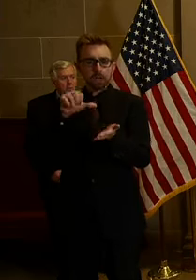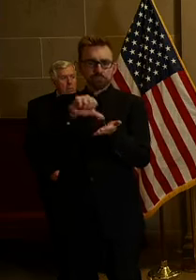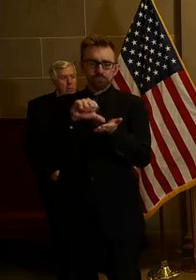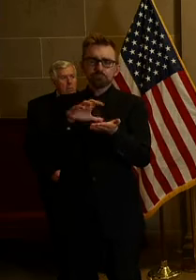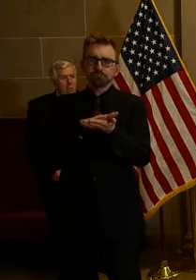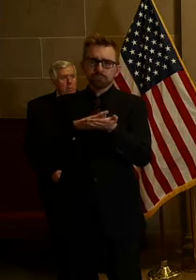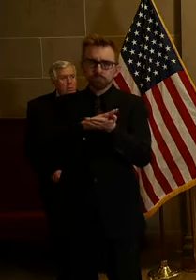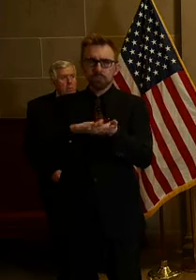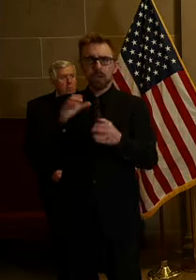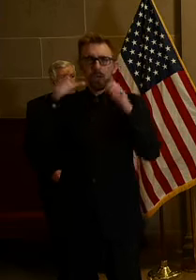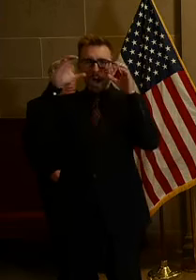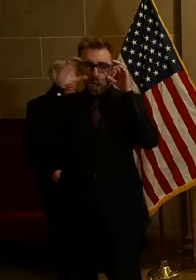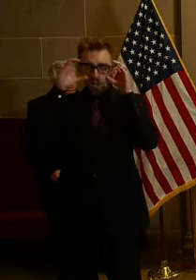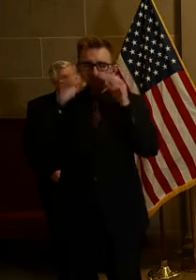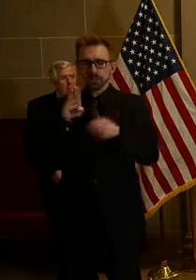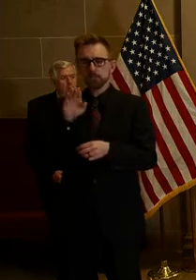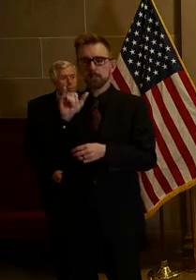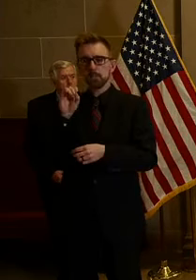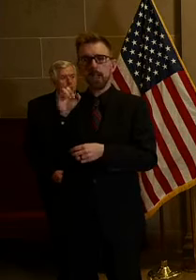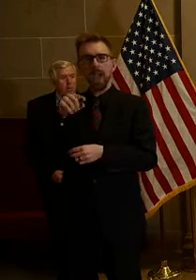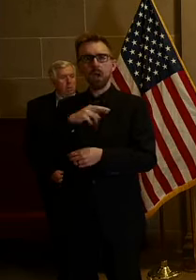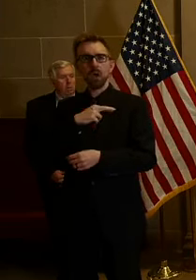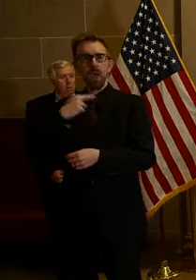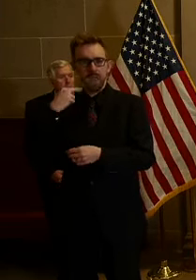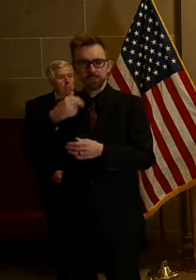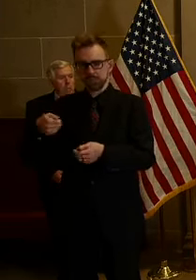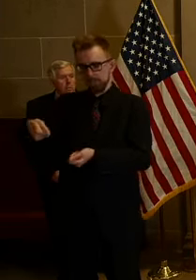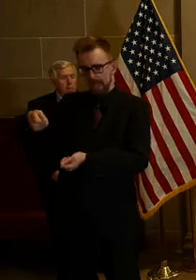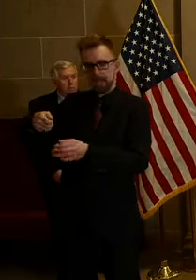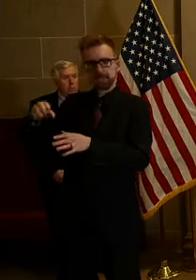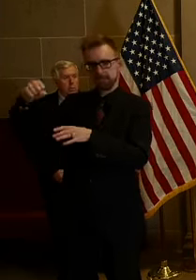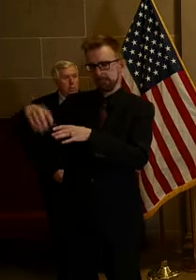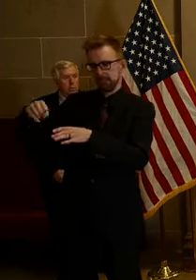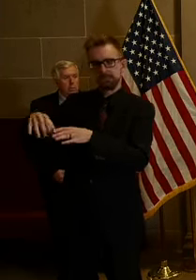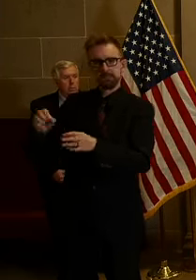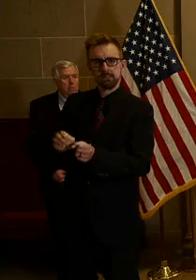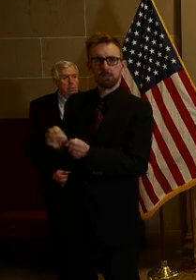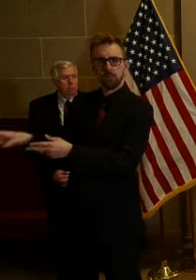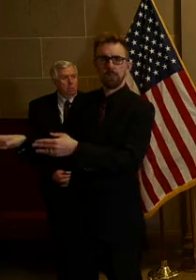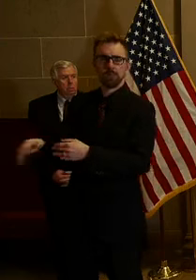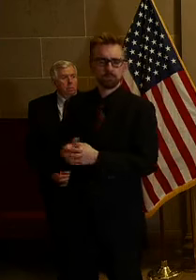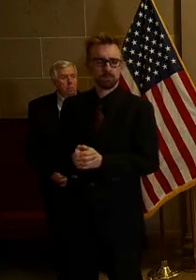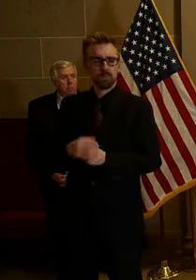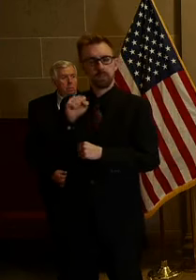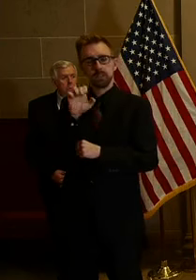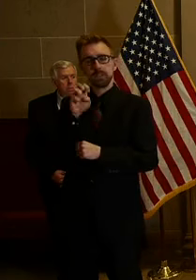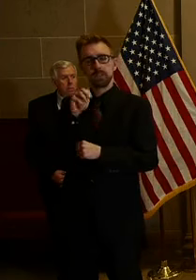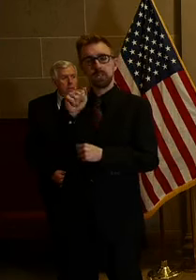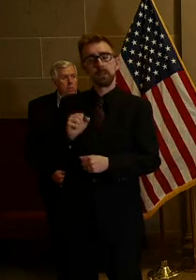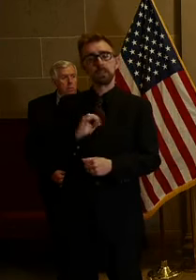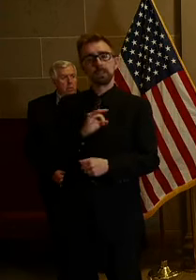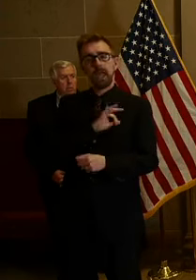biohazard bags. At last count, our SEMA staff has placed orders for